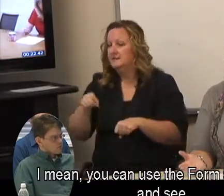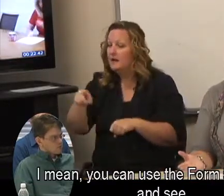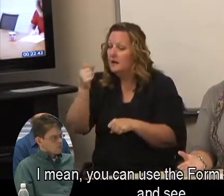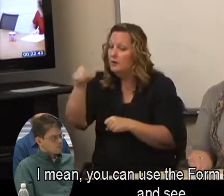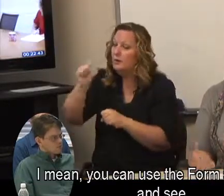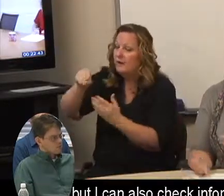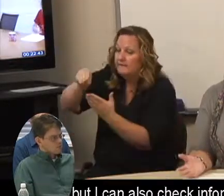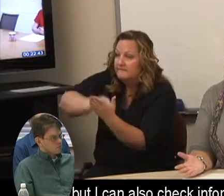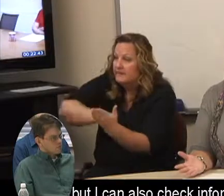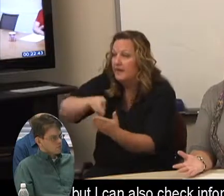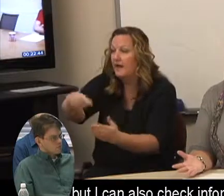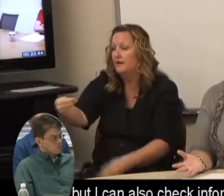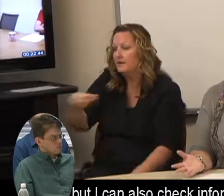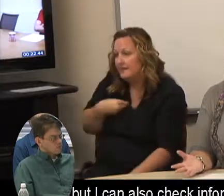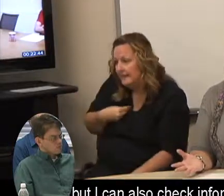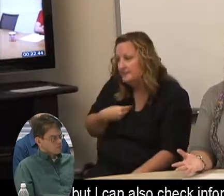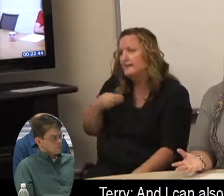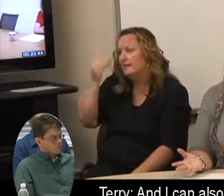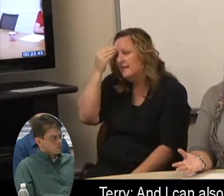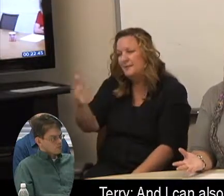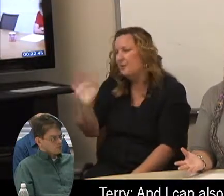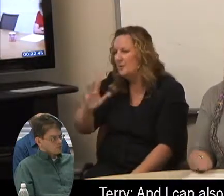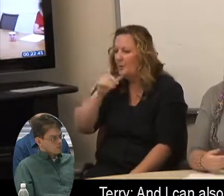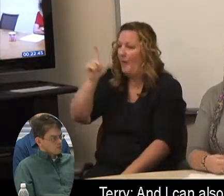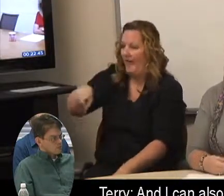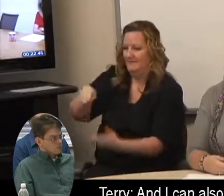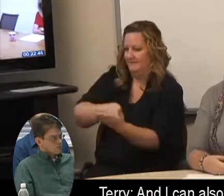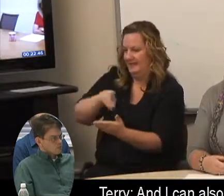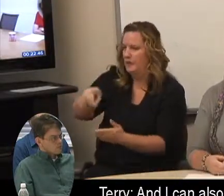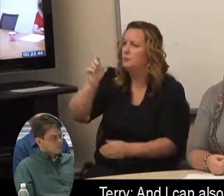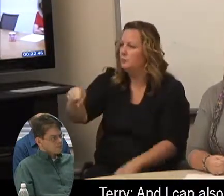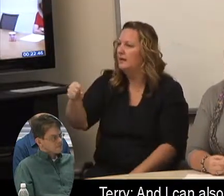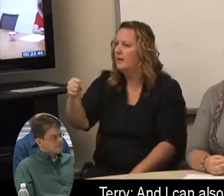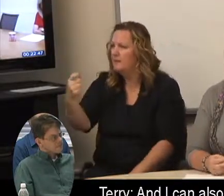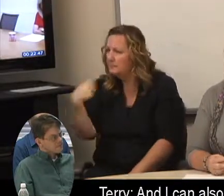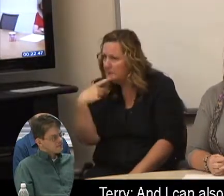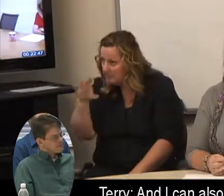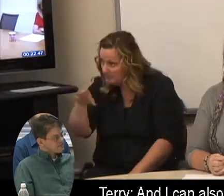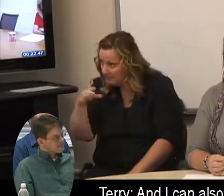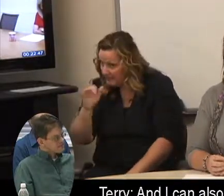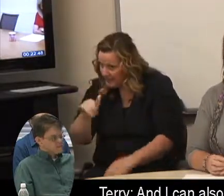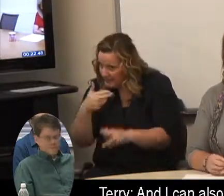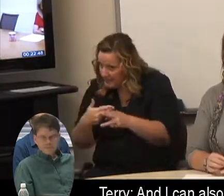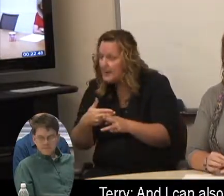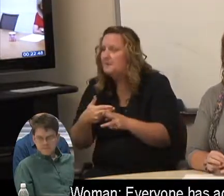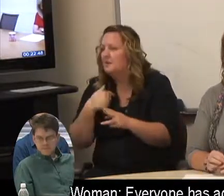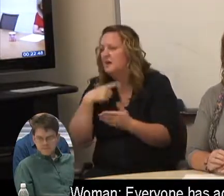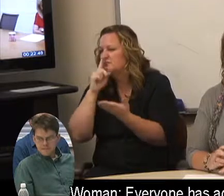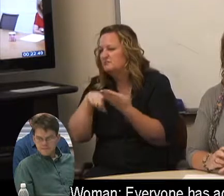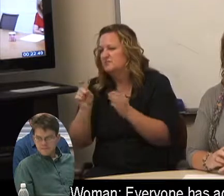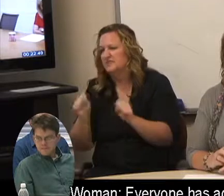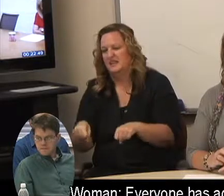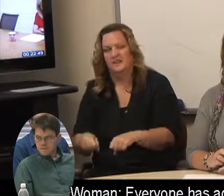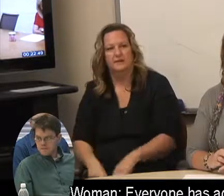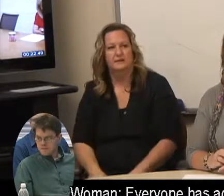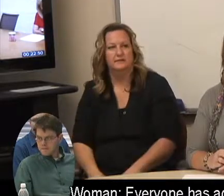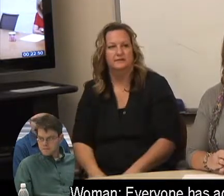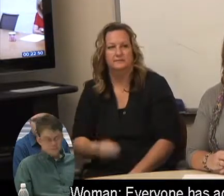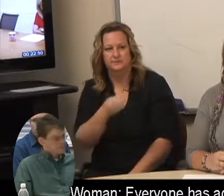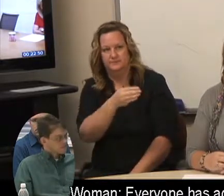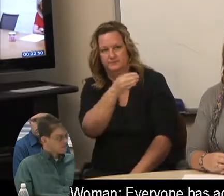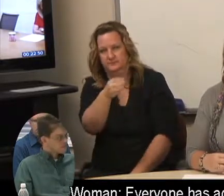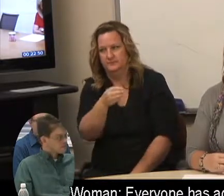to check and see, but I can also just check informally. And I can also,